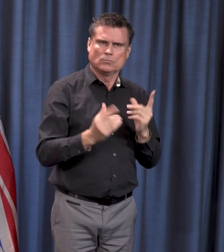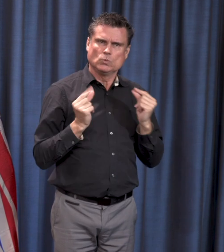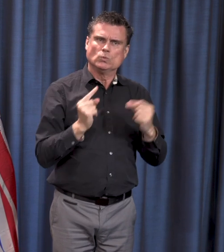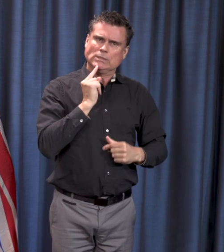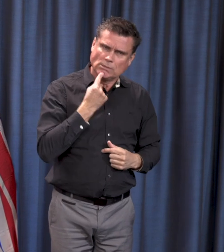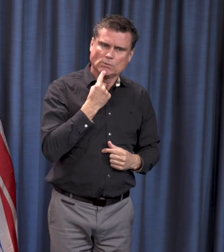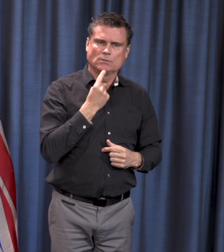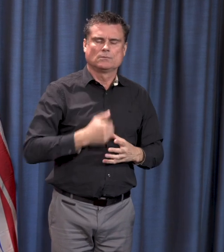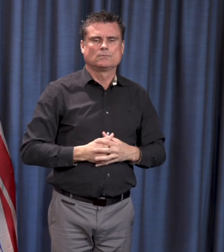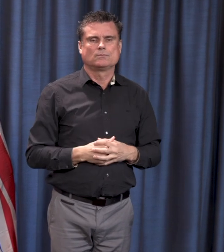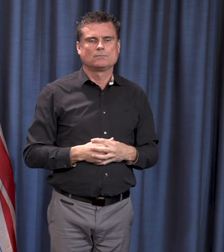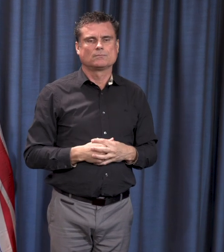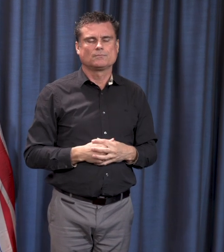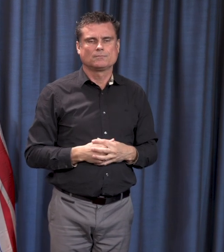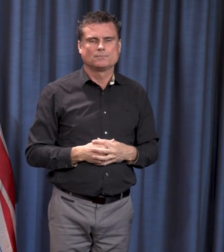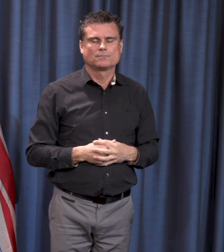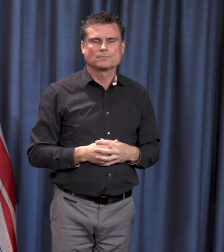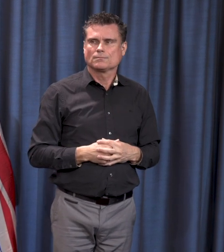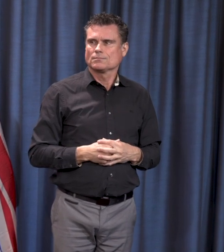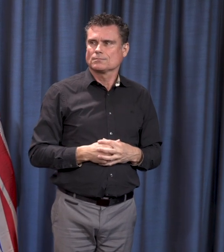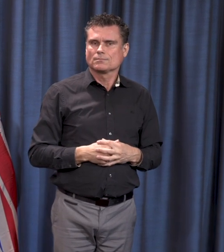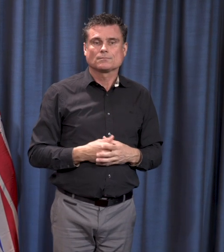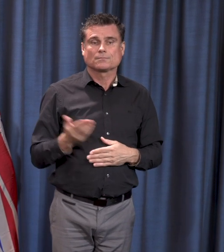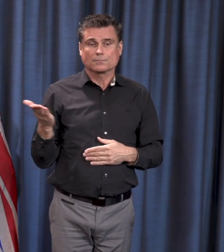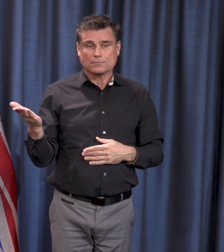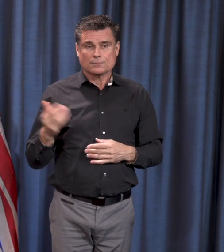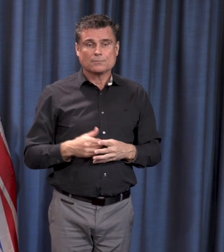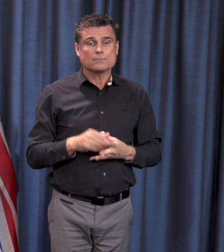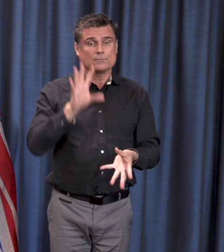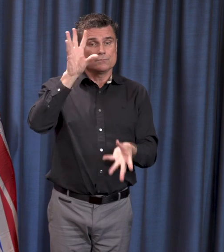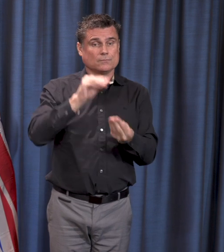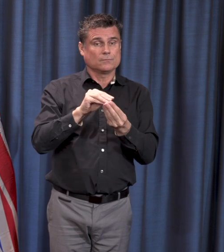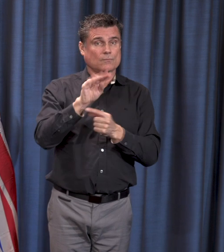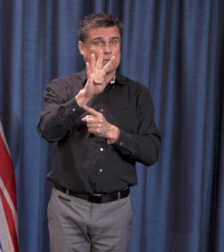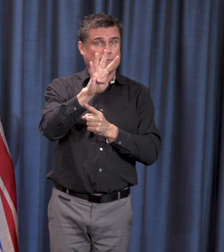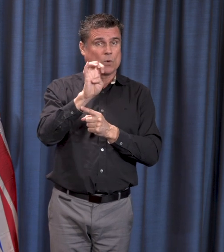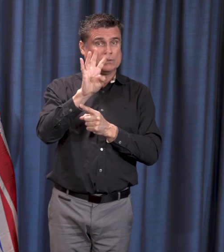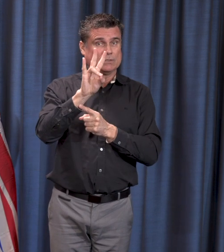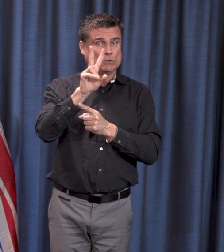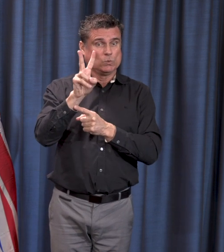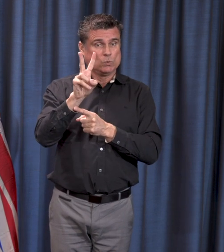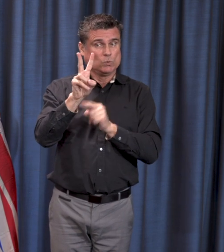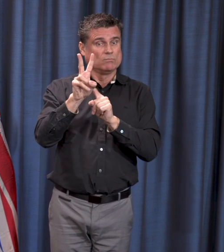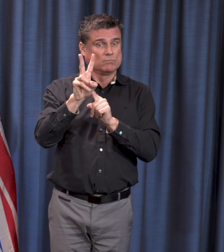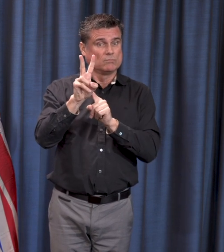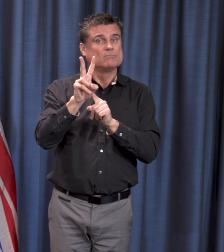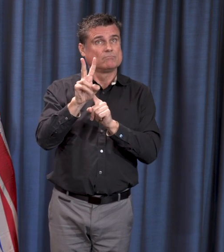as Dr. Henry has said, 472 cases in total in British Columbia. That's